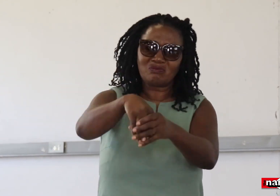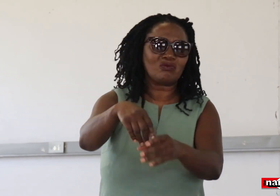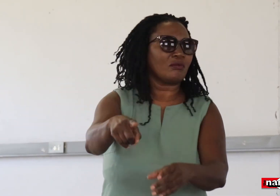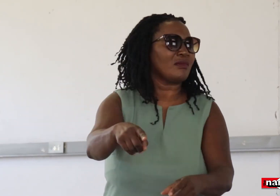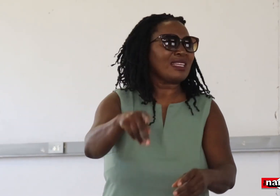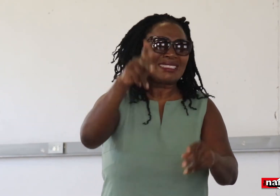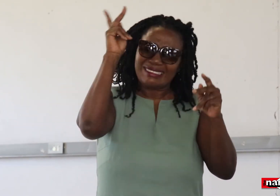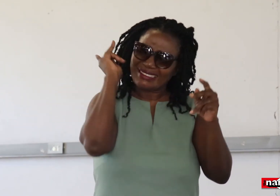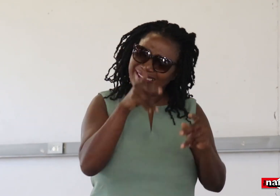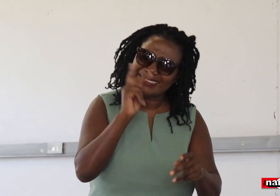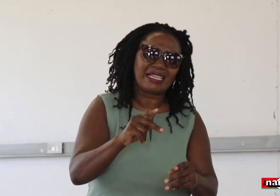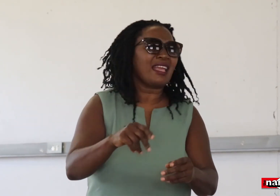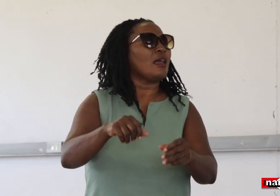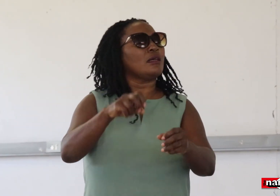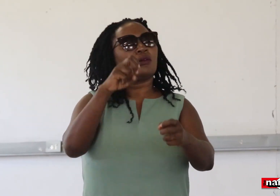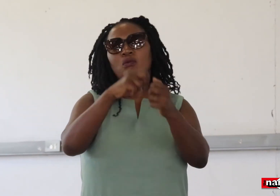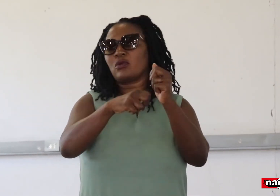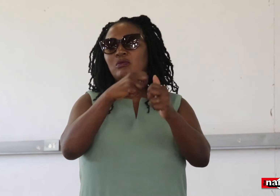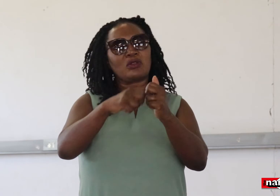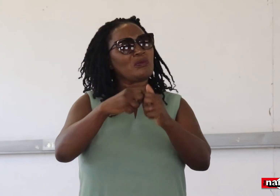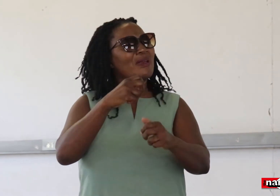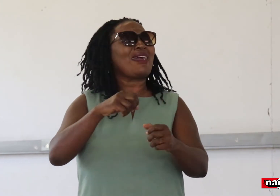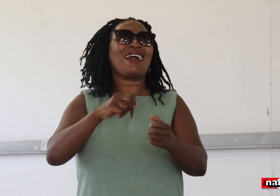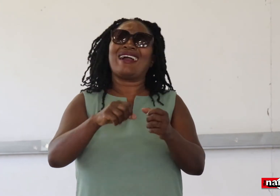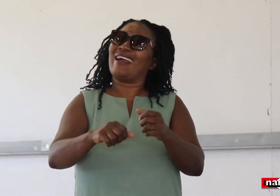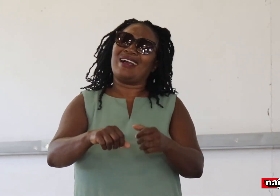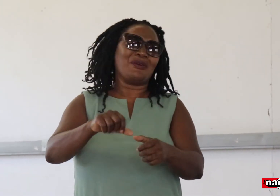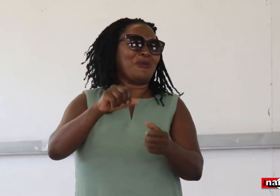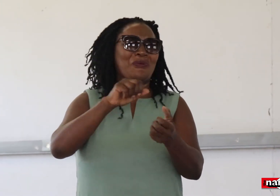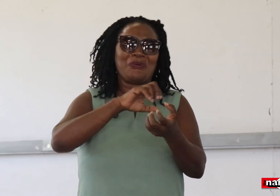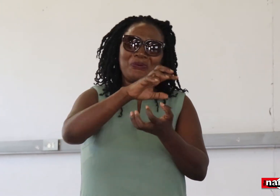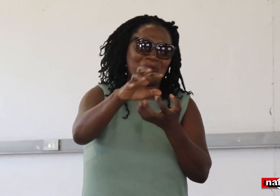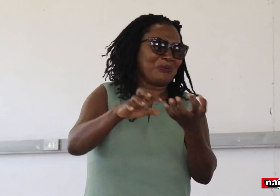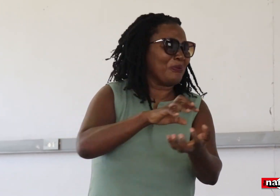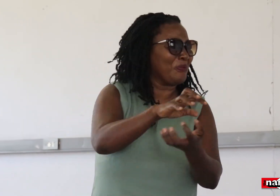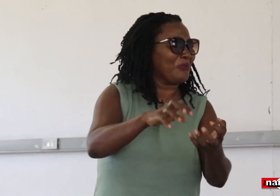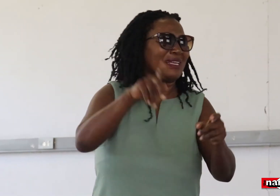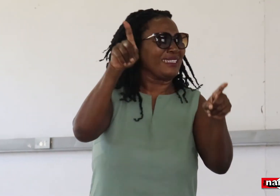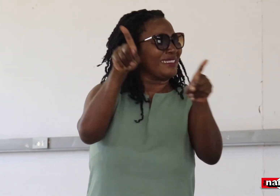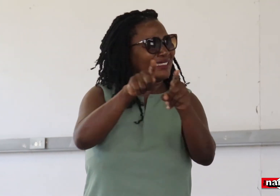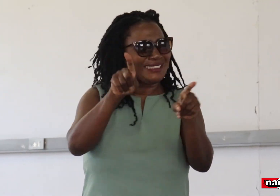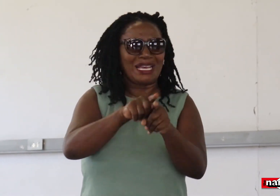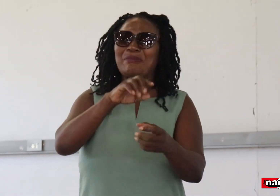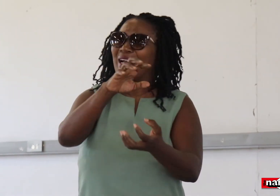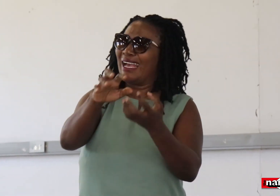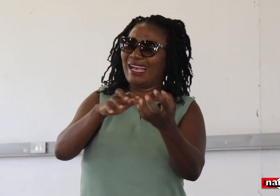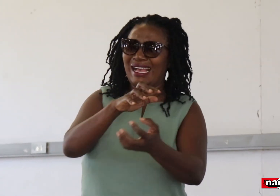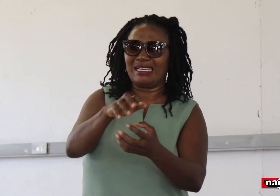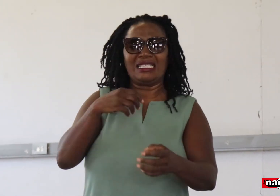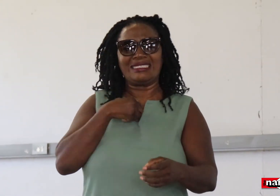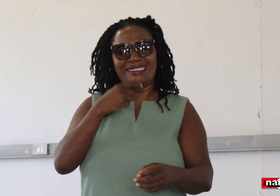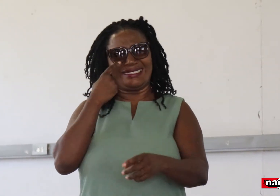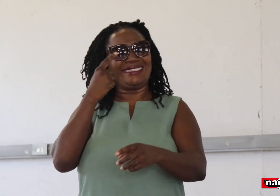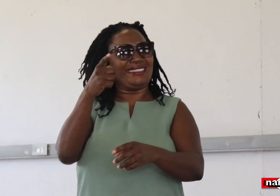So they decided that the issue of disability must move to the Ministry of the Ministry Ministry. So the confusion is there.